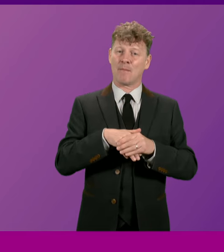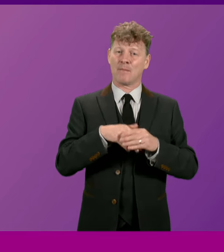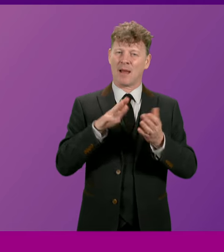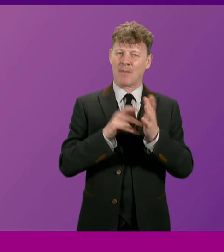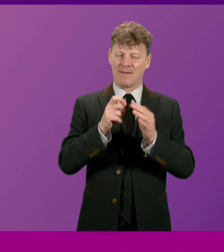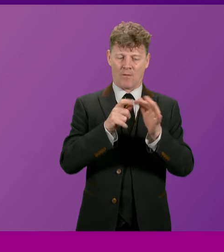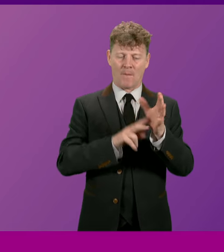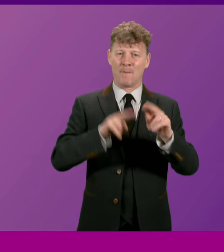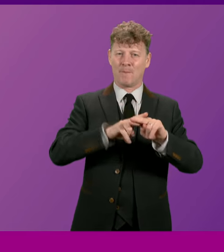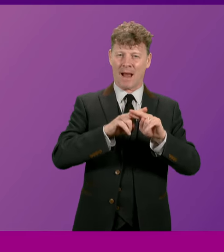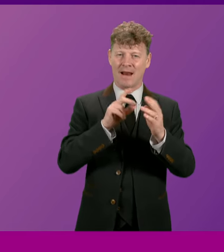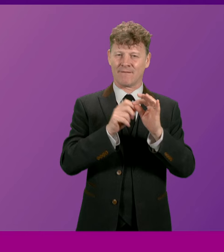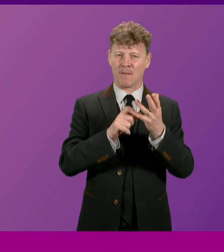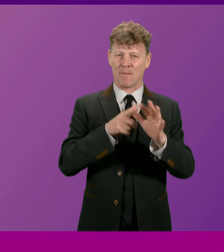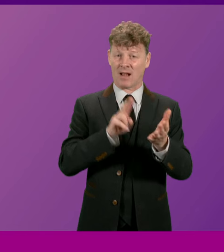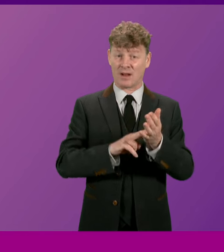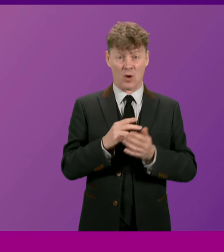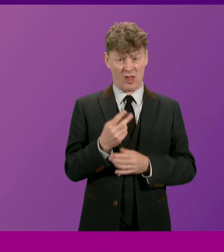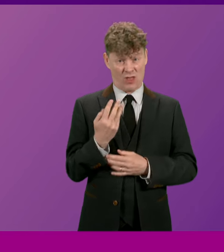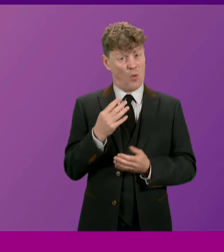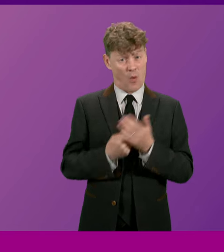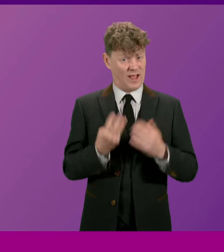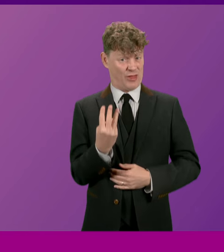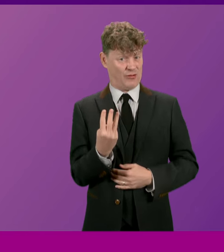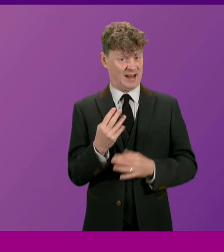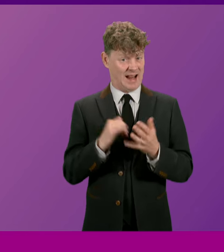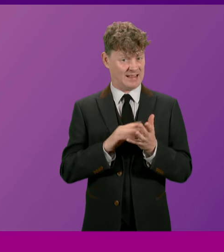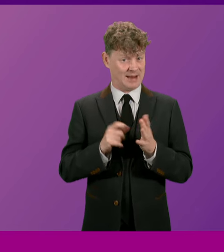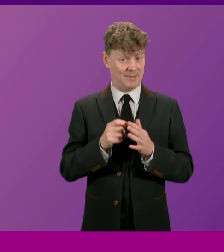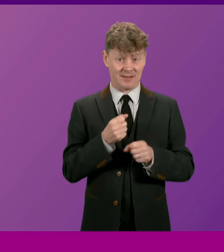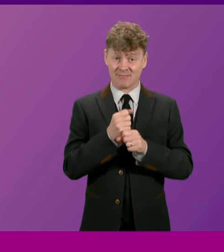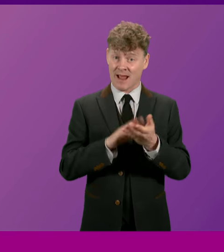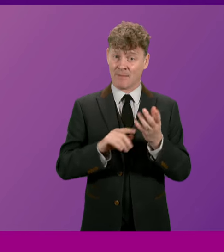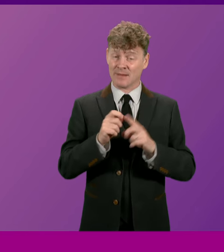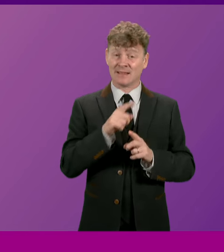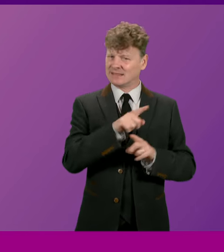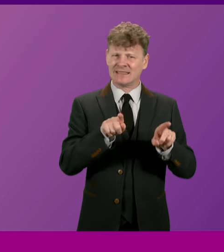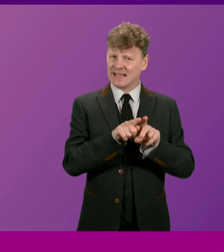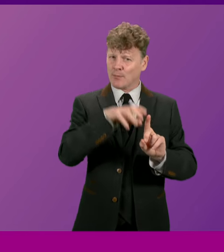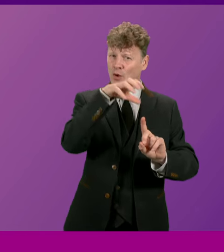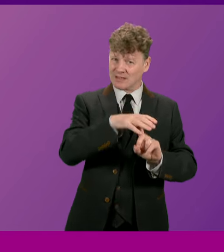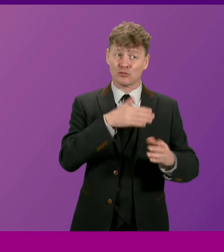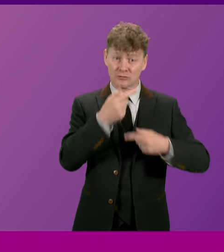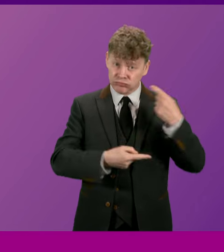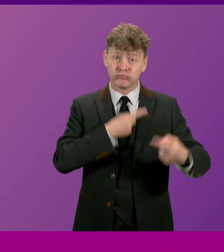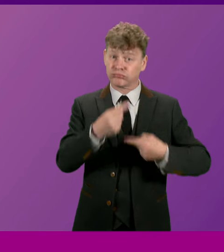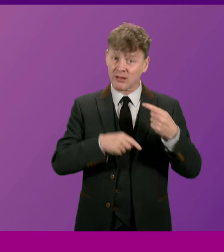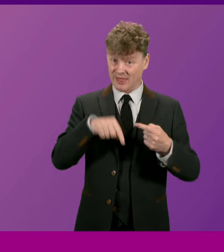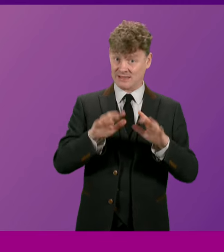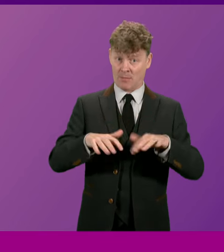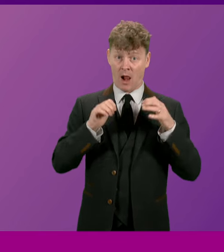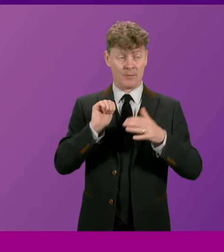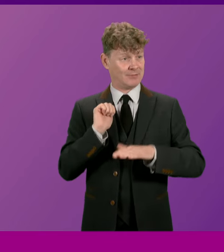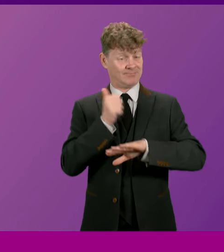one of only three SNP MPs at that time. He went on to serve in the same constituency when this parliament was first